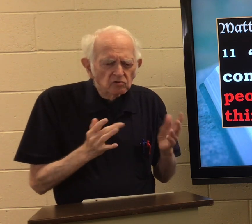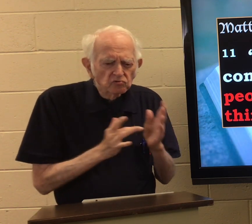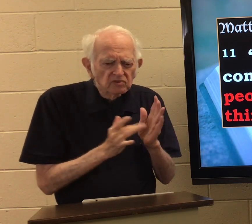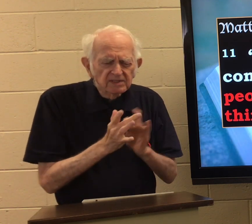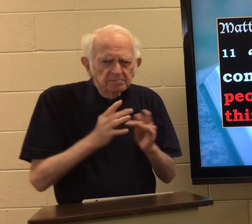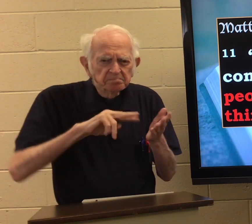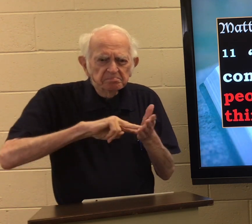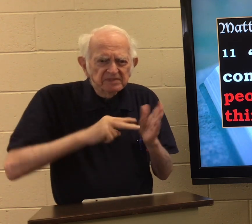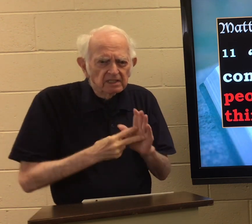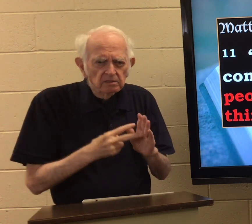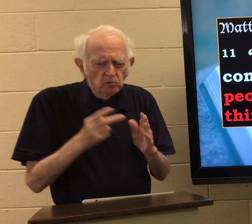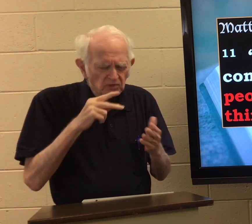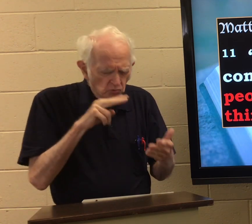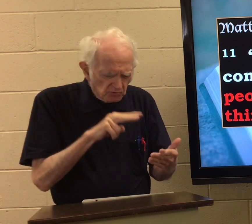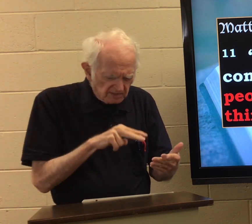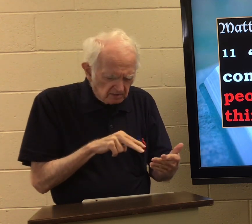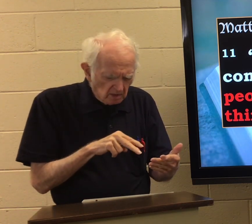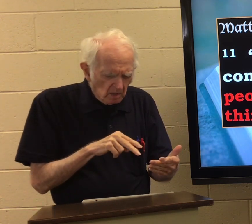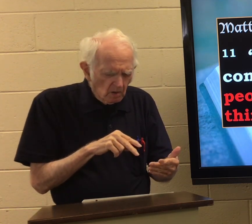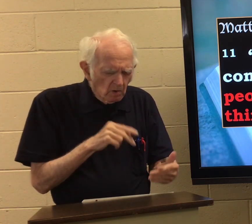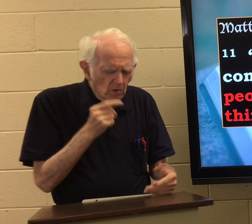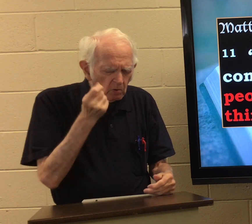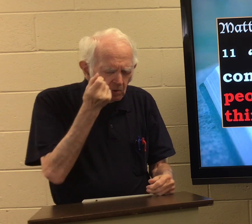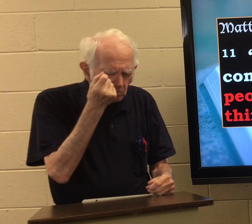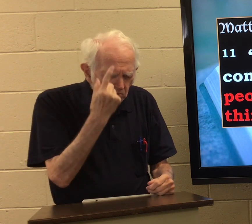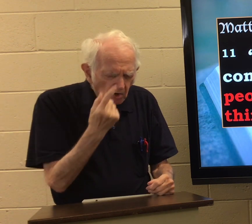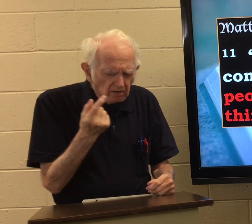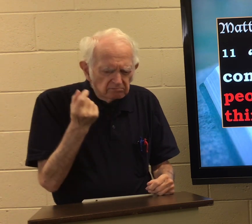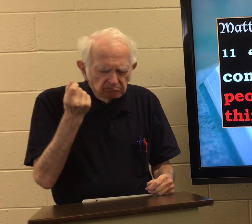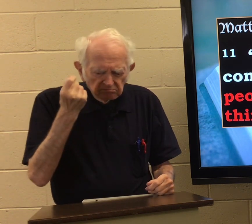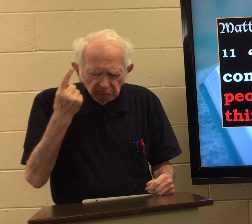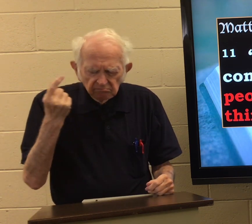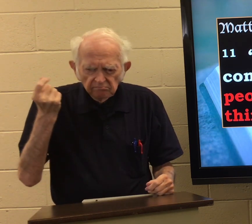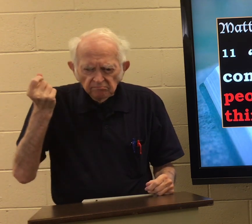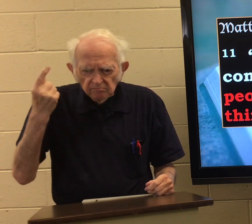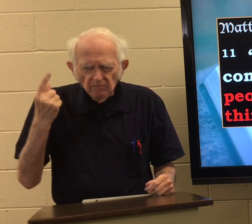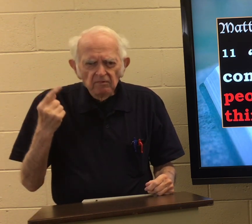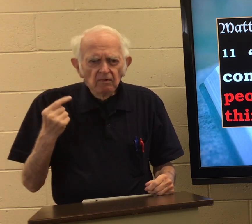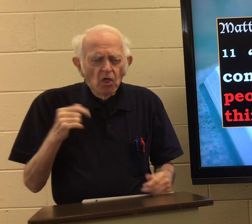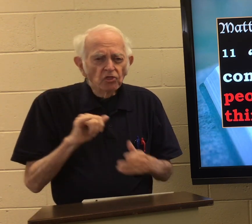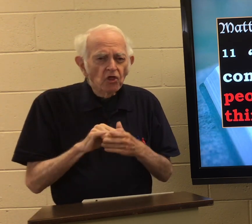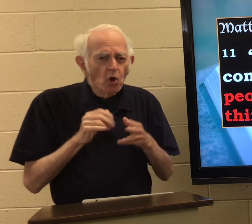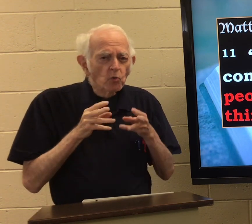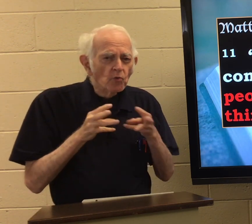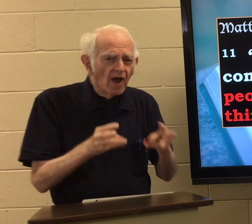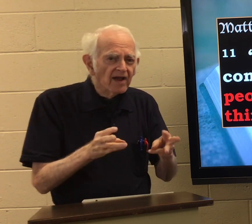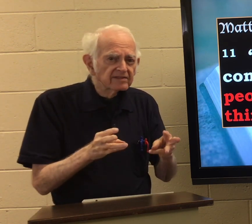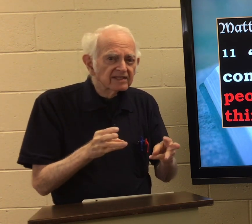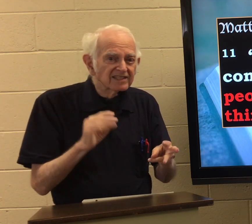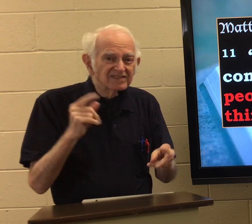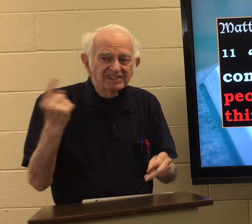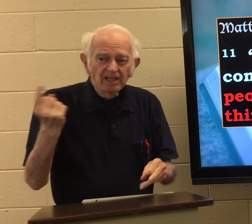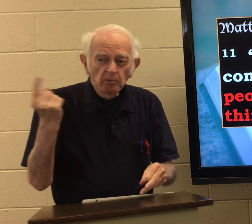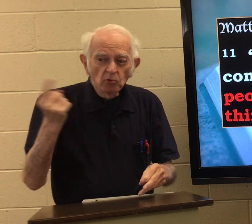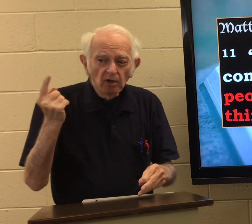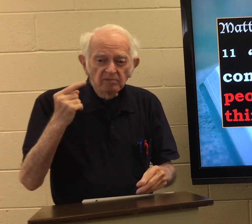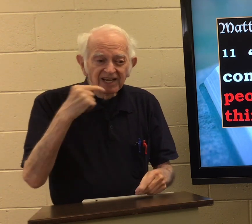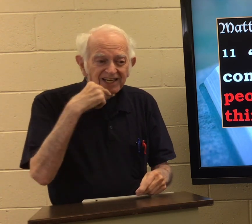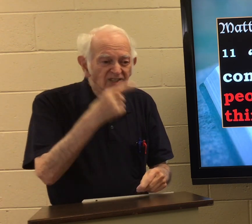Decide what Jesus meant when you read, and then you understand. That way, if